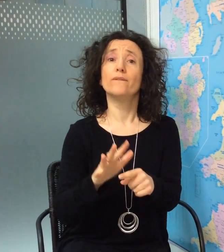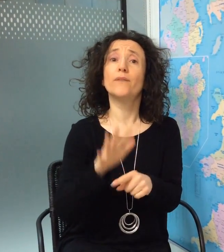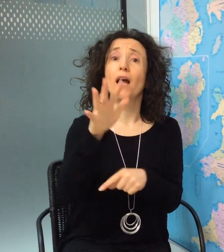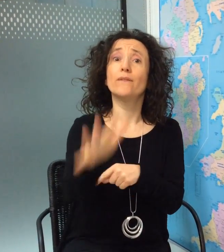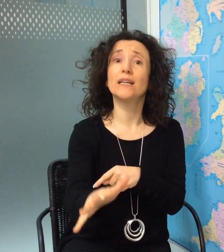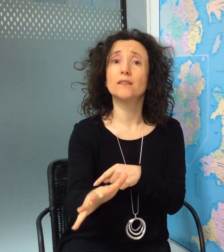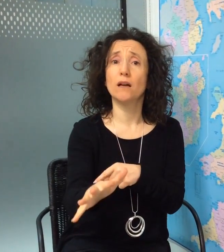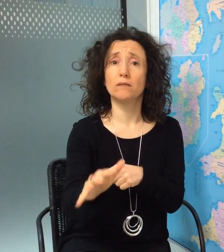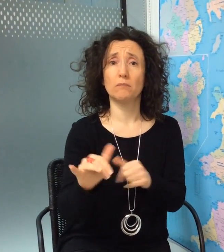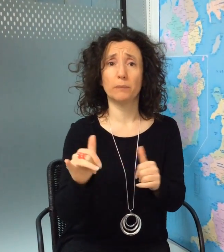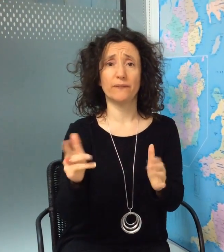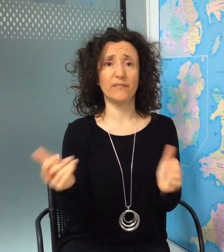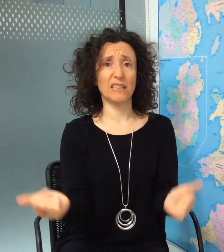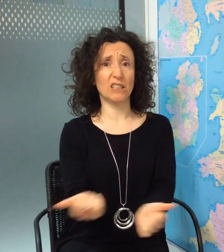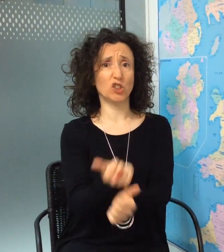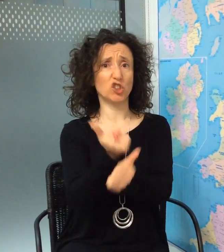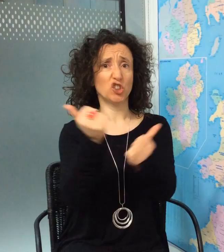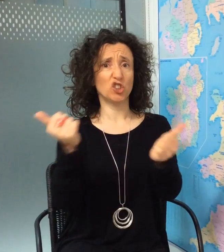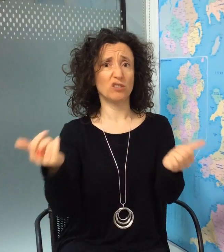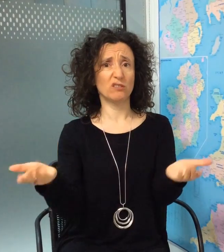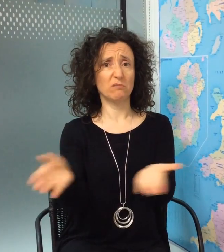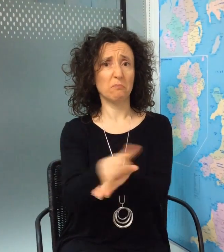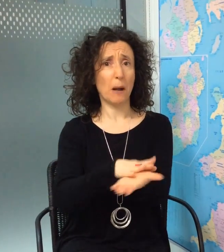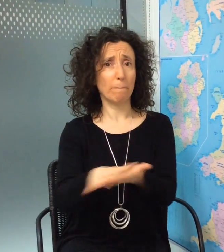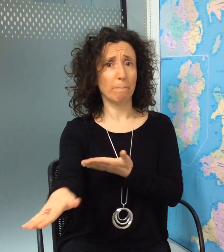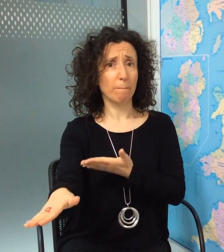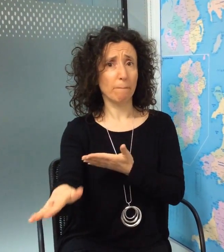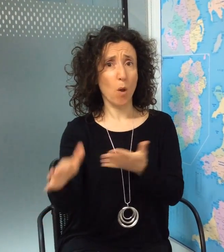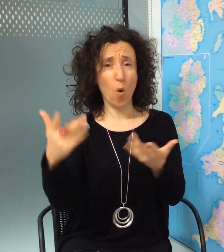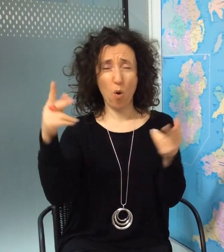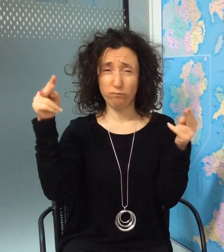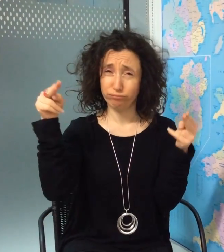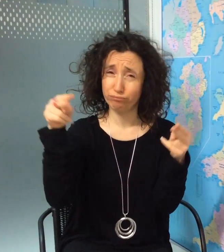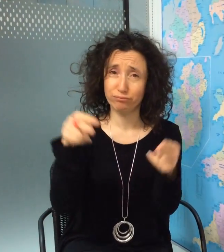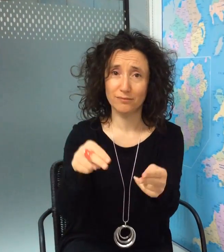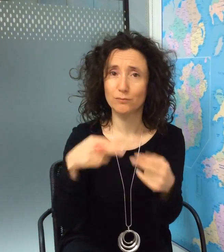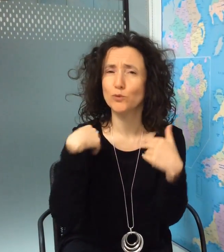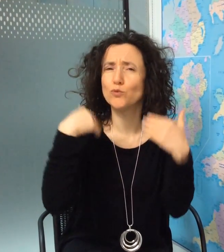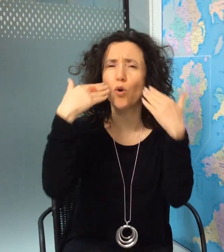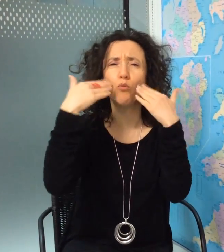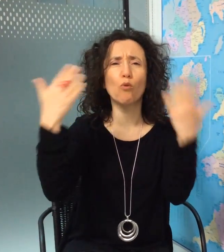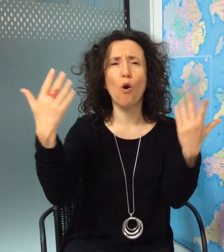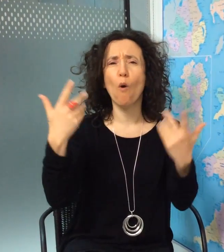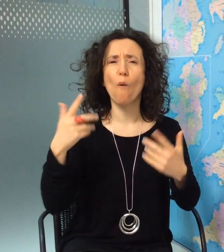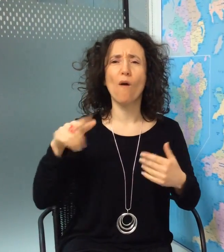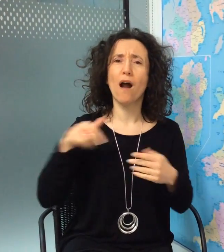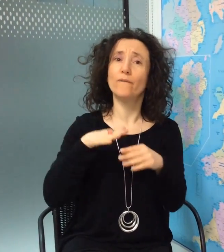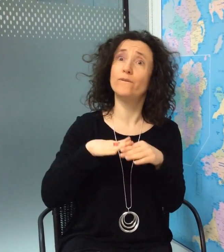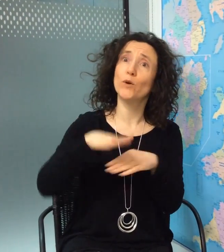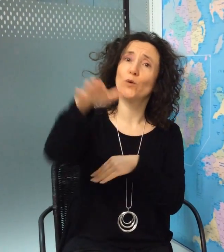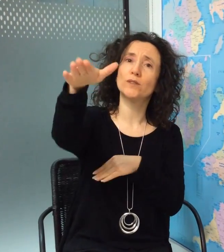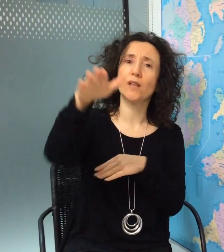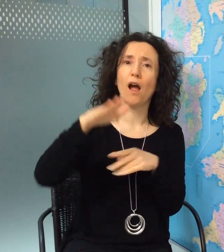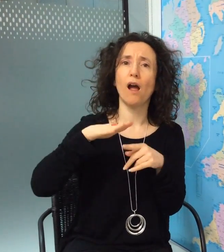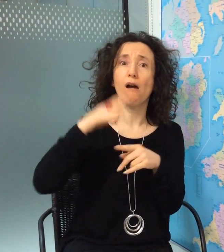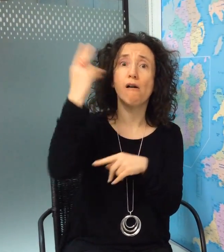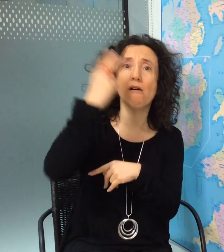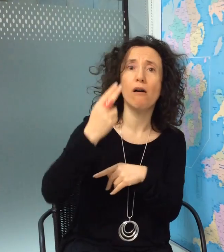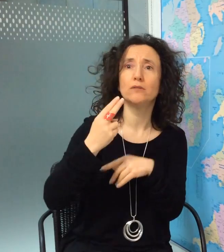they may subtly and gradually reduce over the next five years until there are no more funds. The future of the arts,